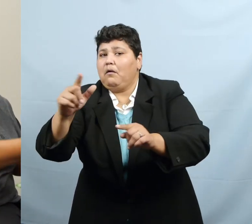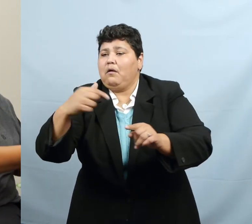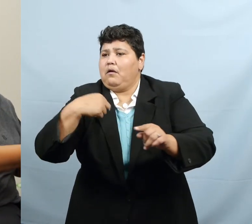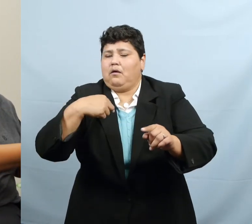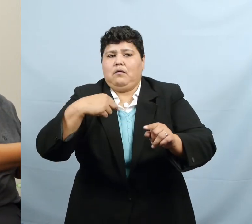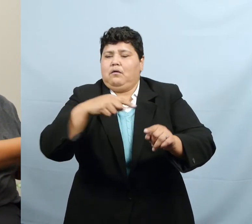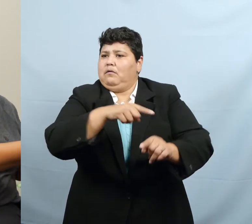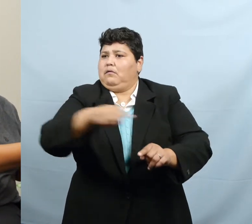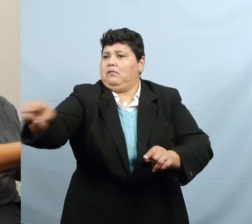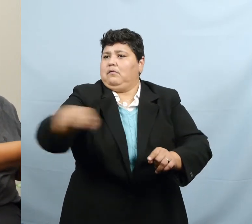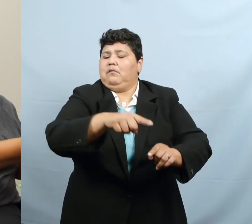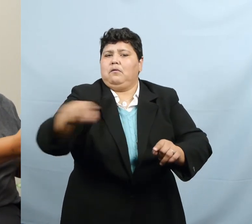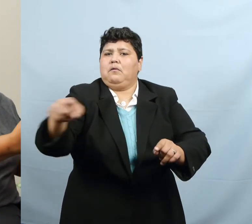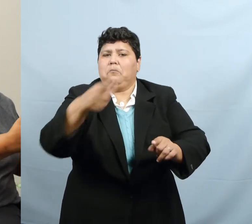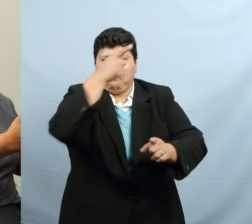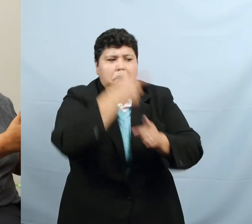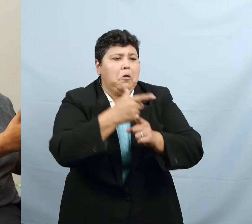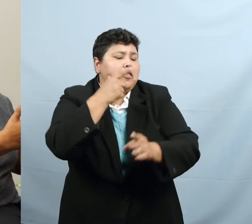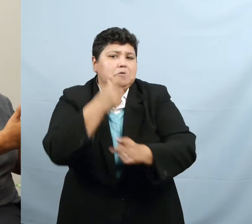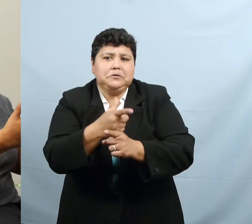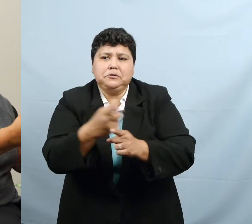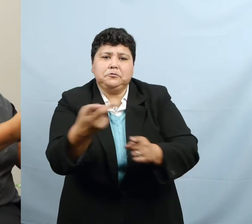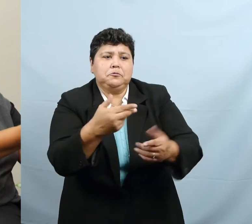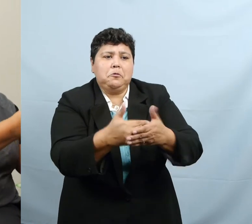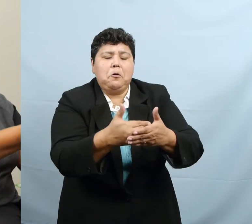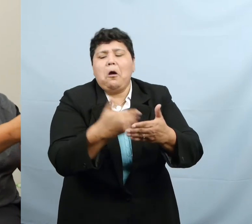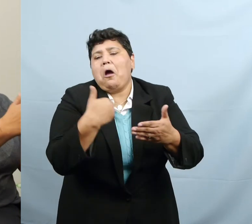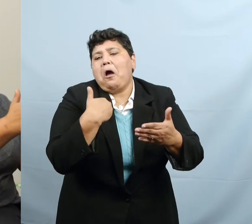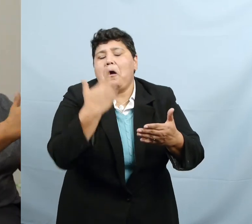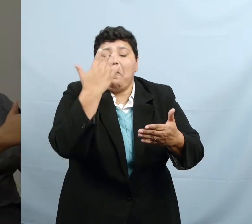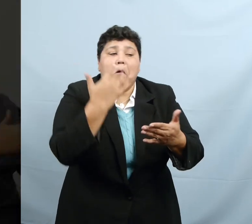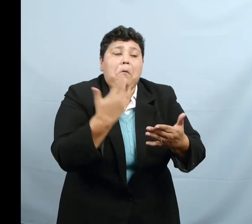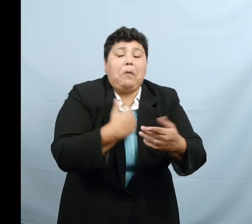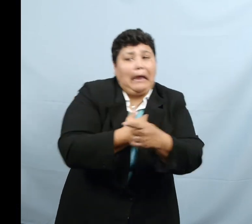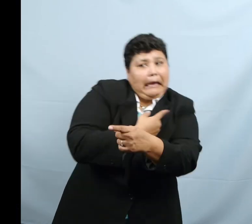that I felt comfortable saying dice because of that.